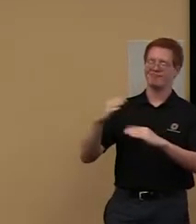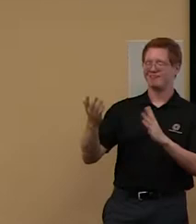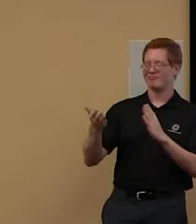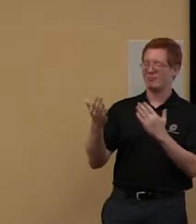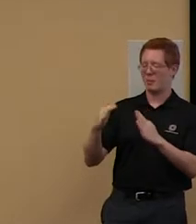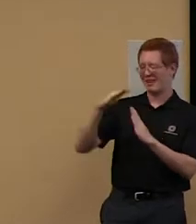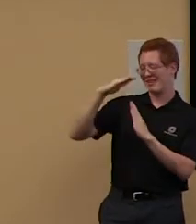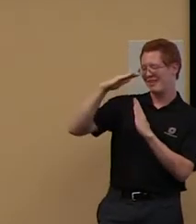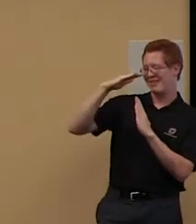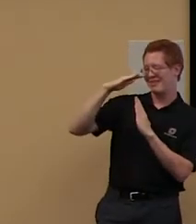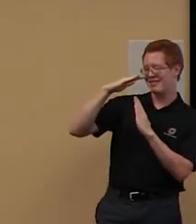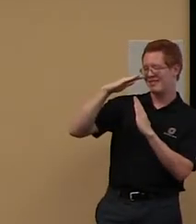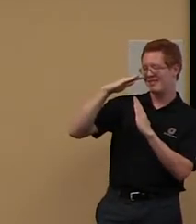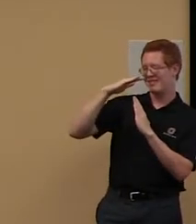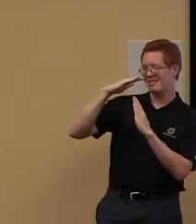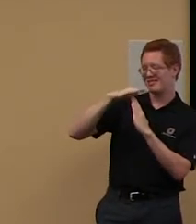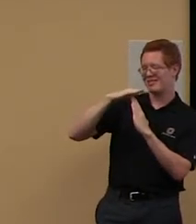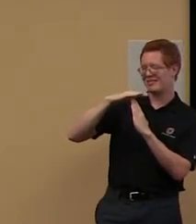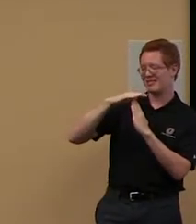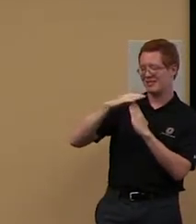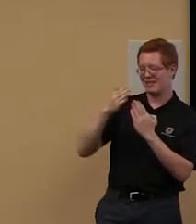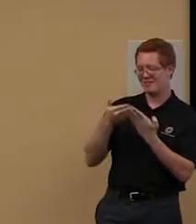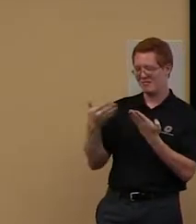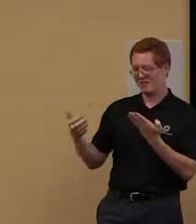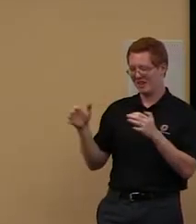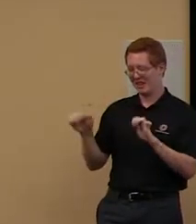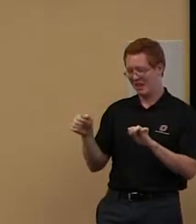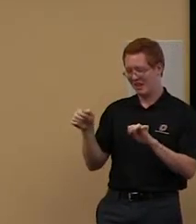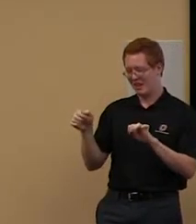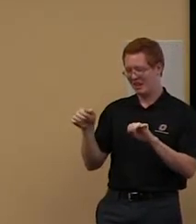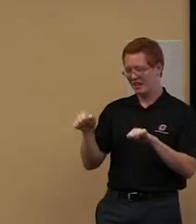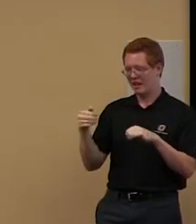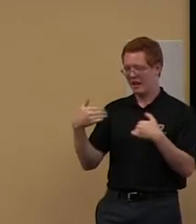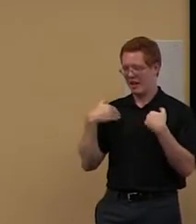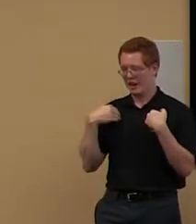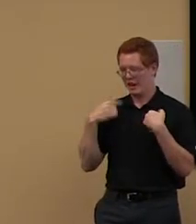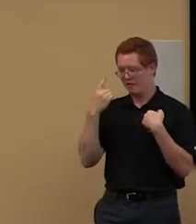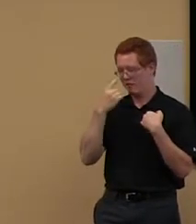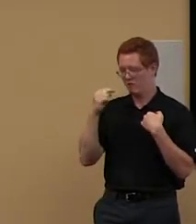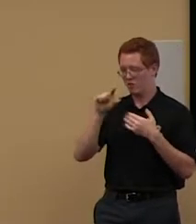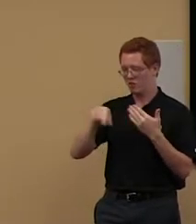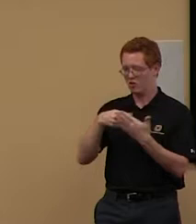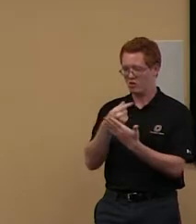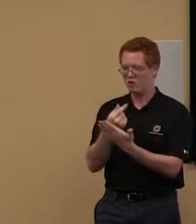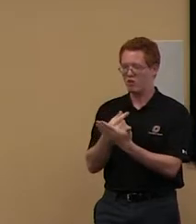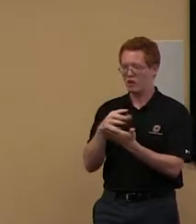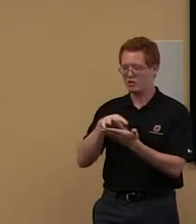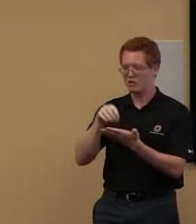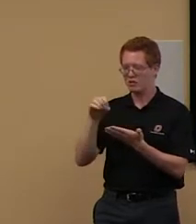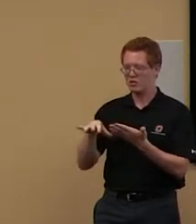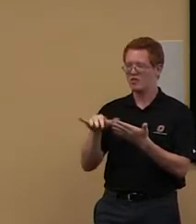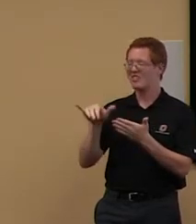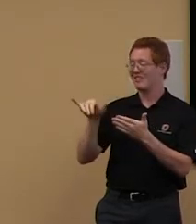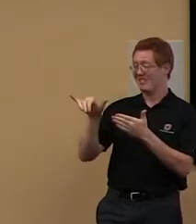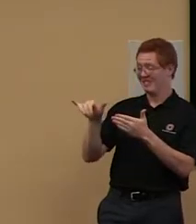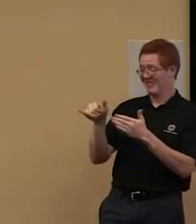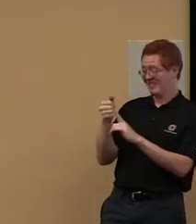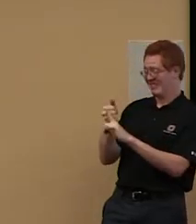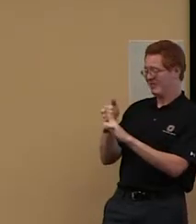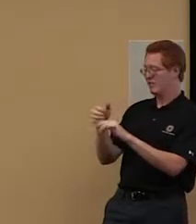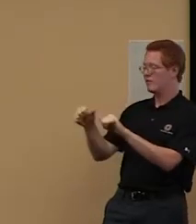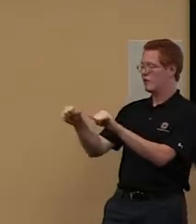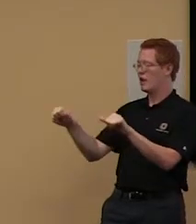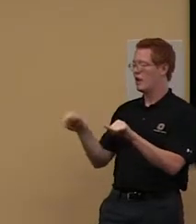have as a grad student. And that is a very, that is a space for you to